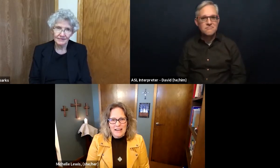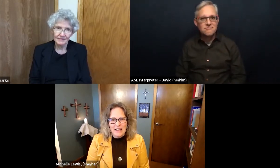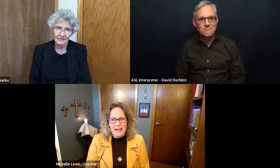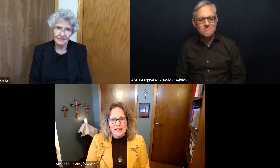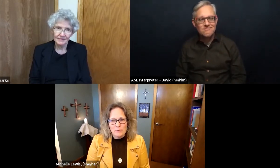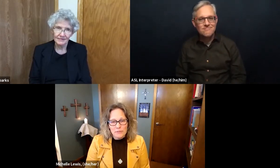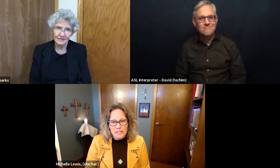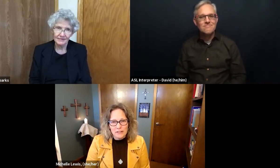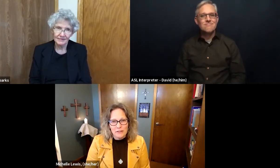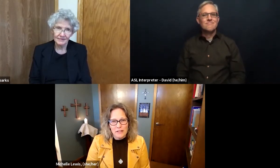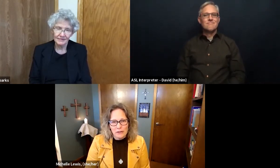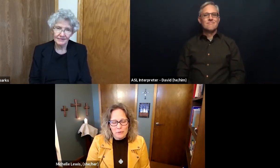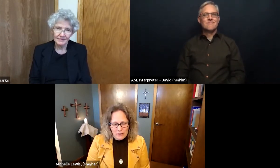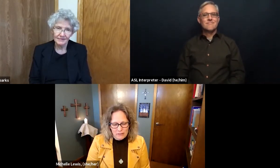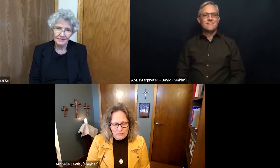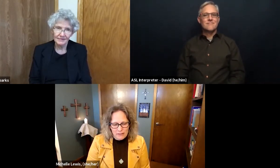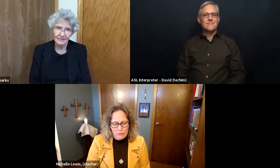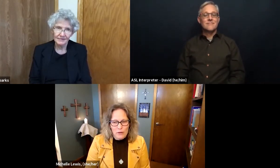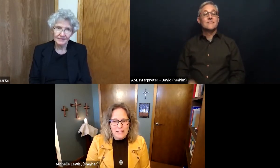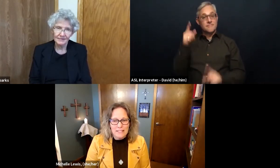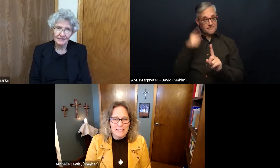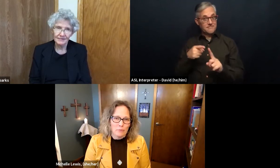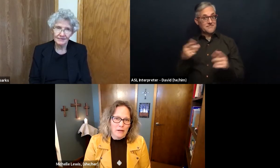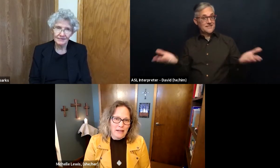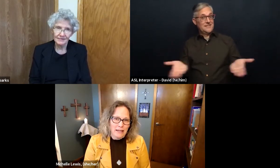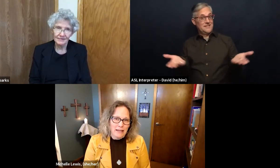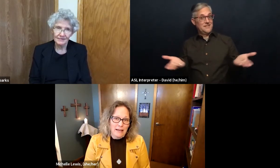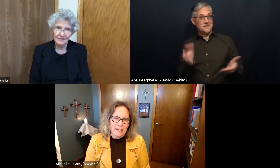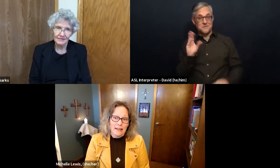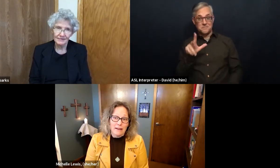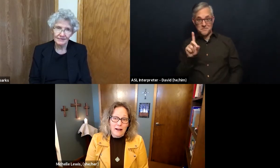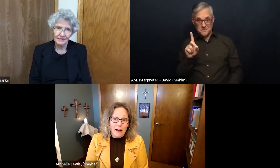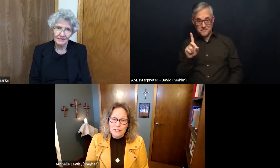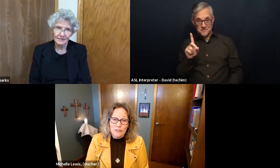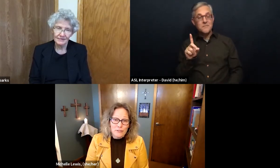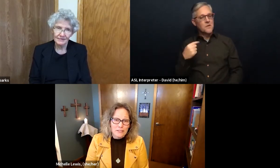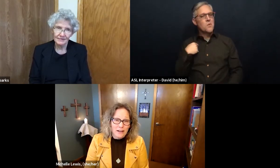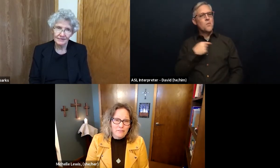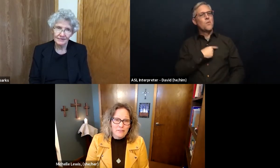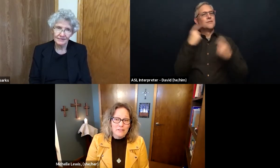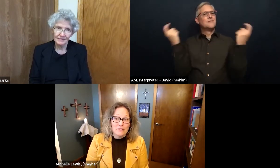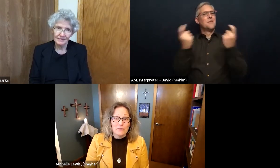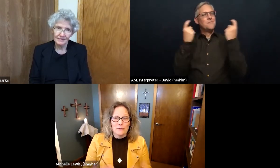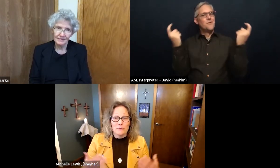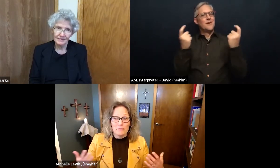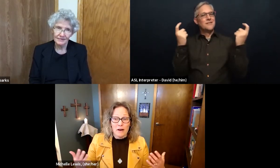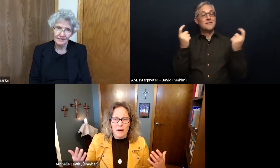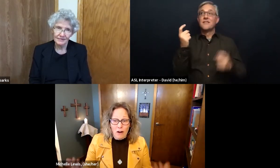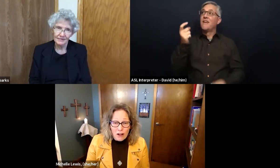And in particular, here at Bread of Life, we celebrate that God shows love to all